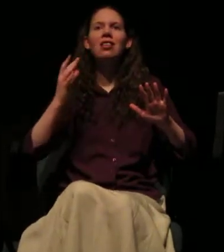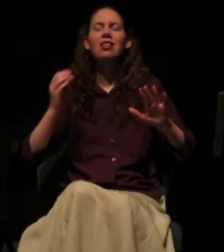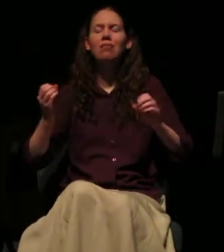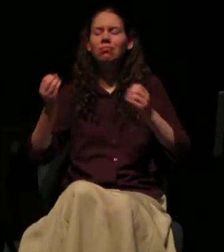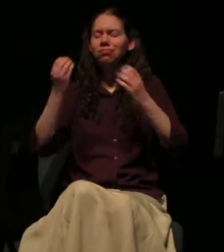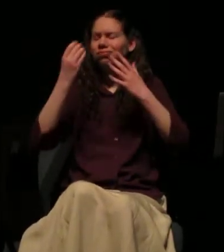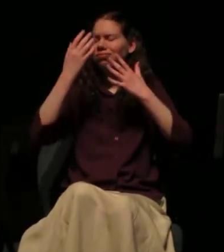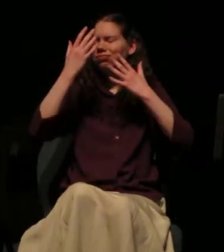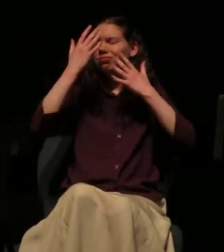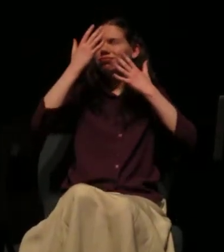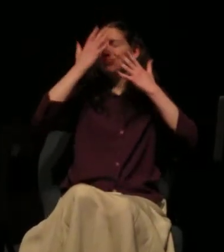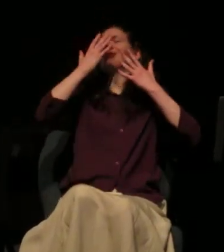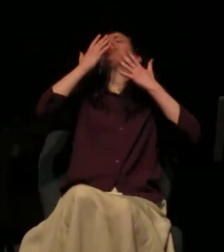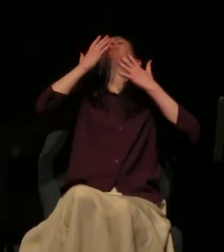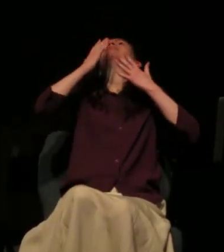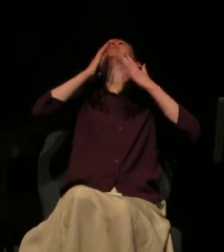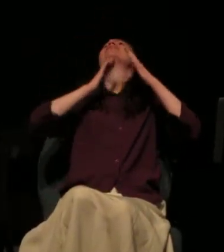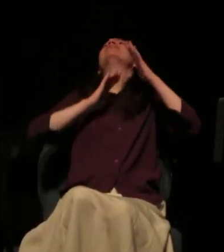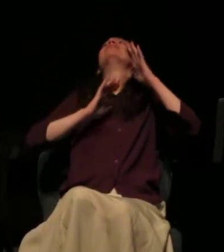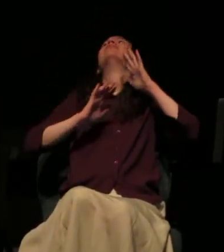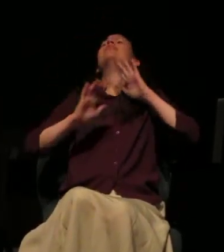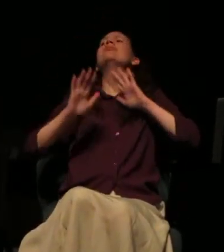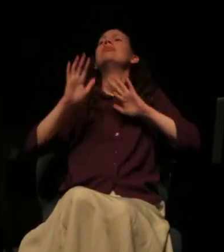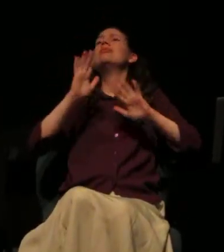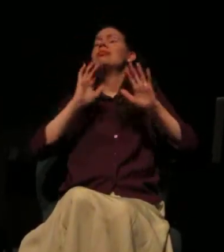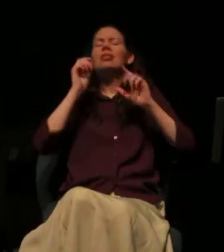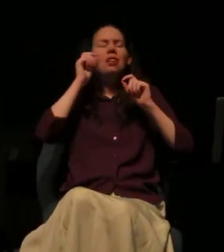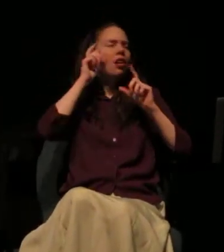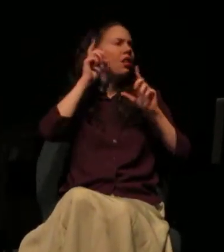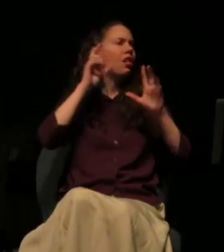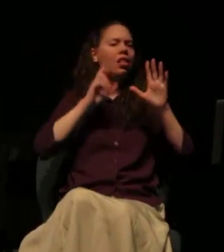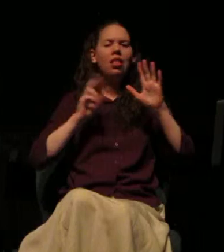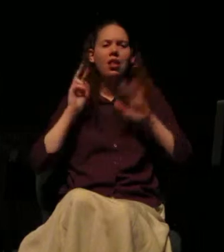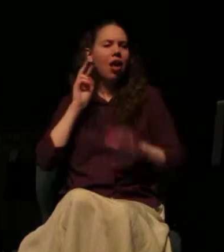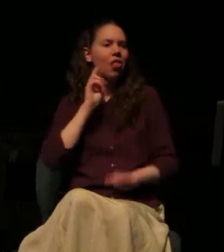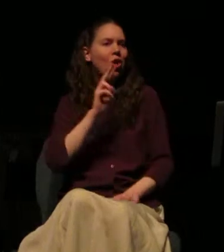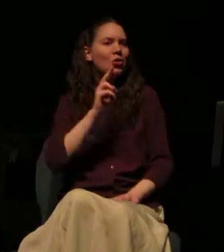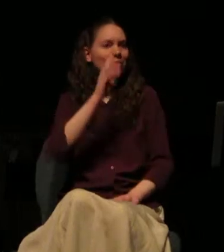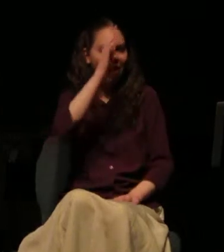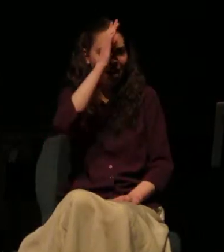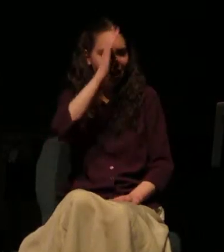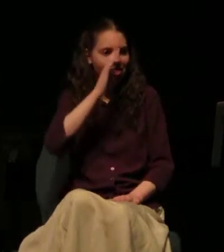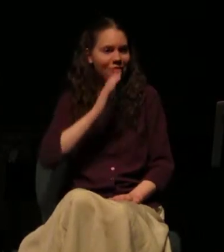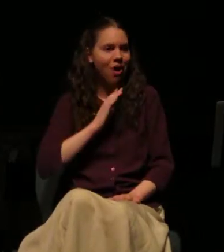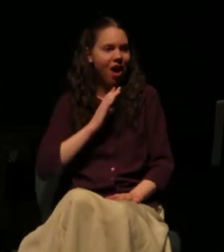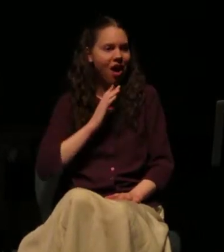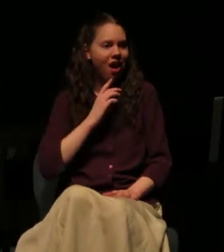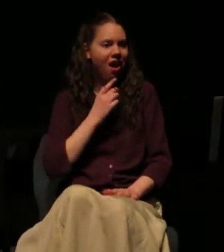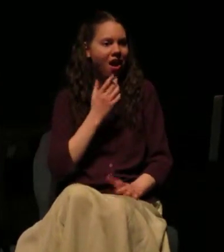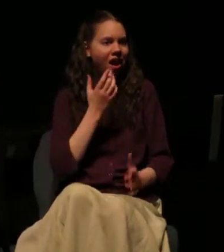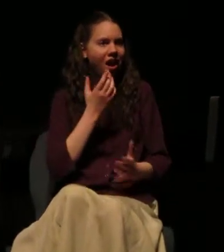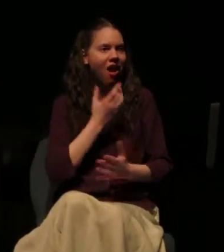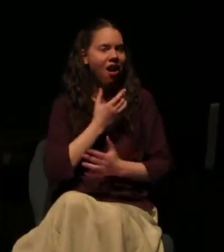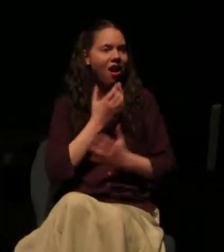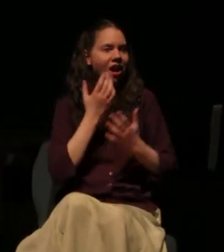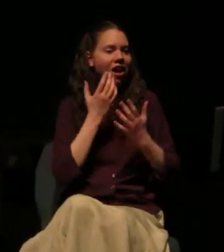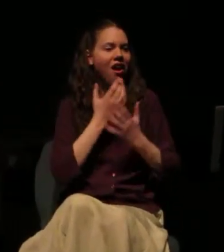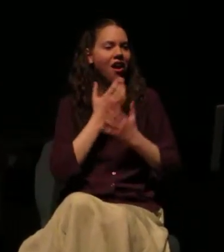demanding light slammed against my face. And I blinked, and I looked, and I saw the first wonder of all. There was the ragman,